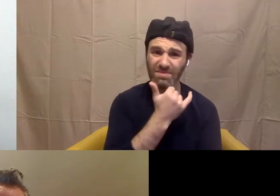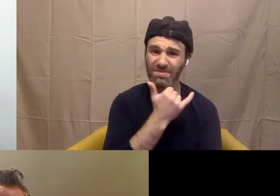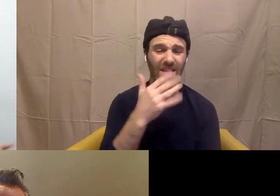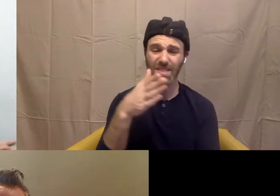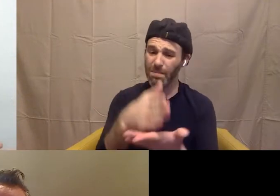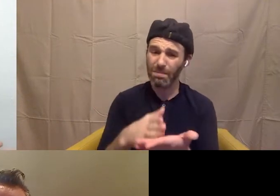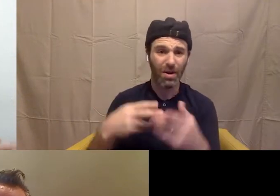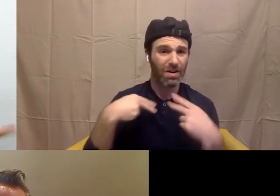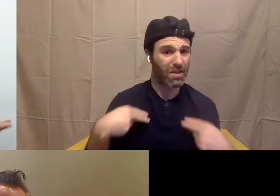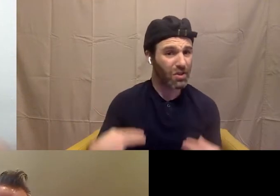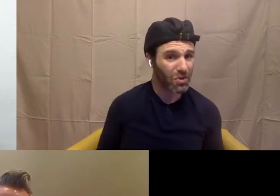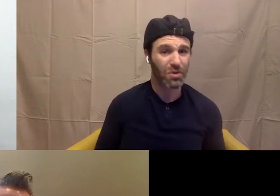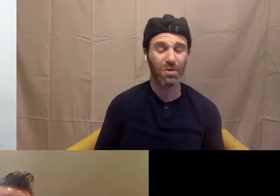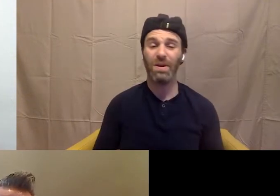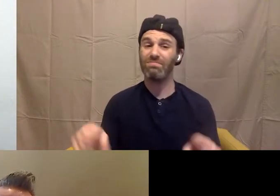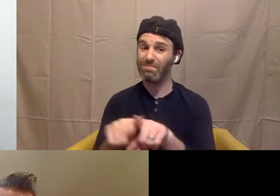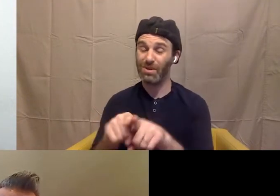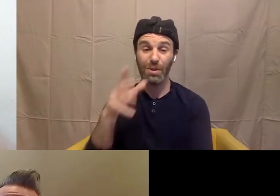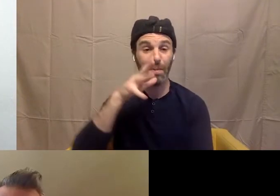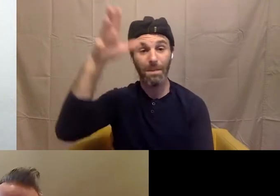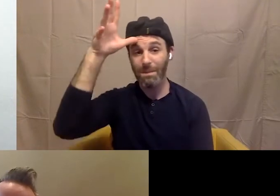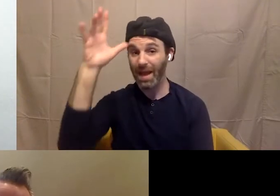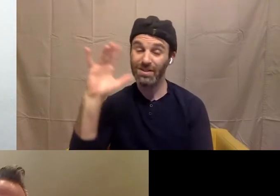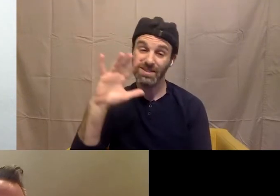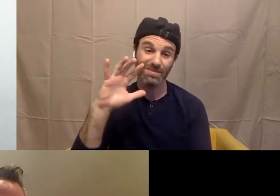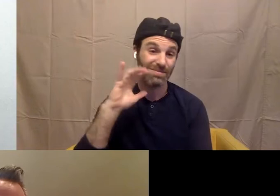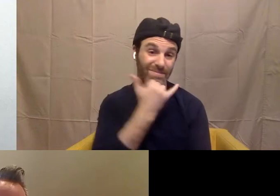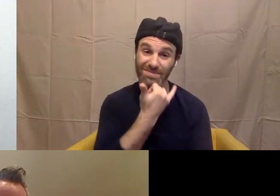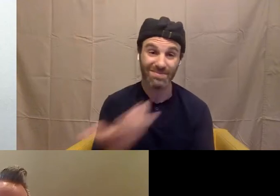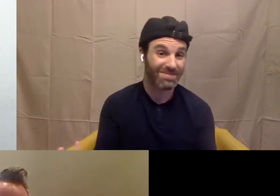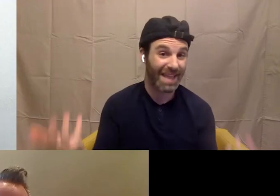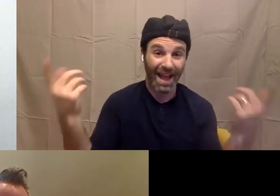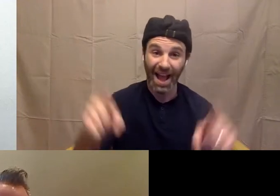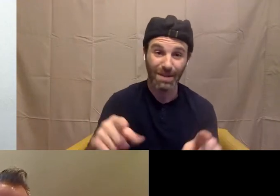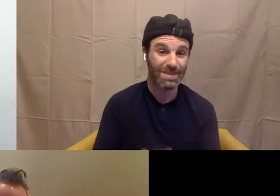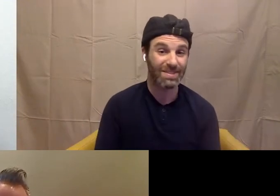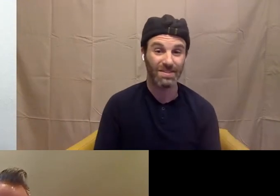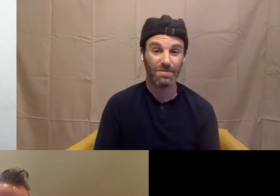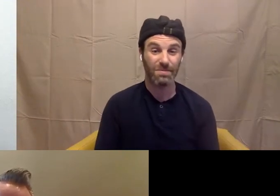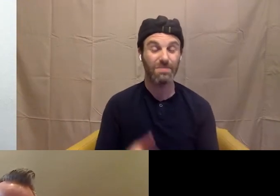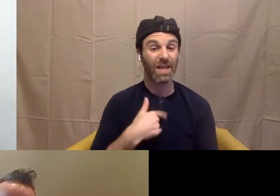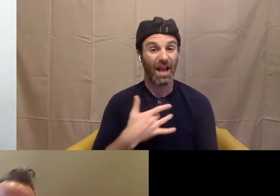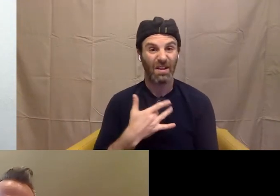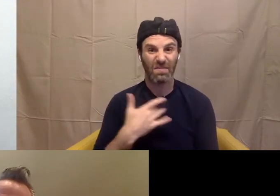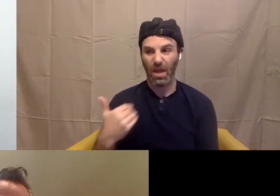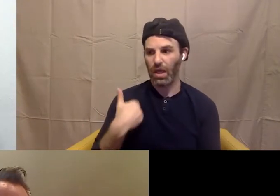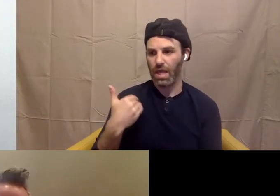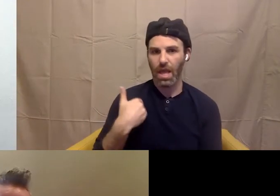and being a parent, because I feel that our young people, our children, they need to see